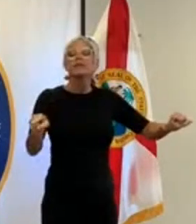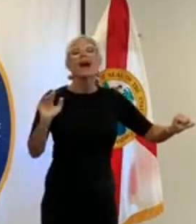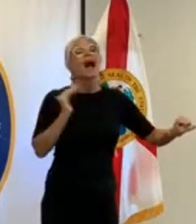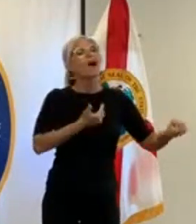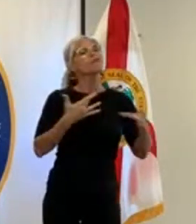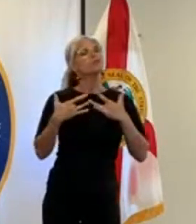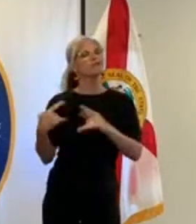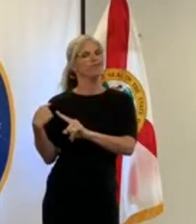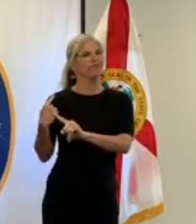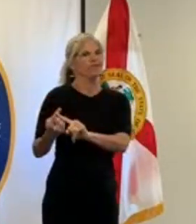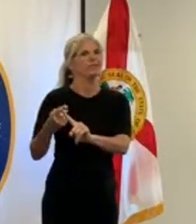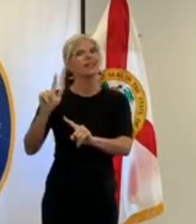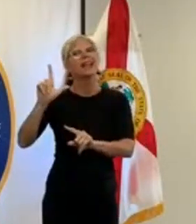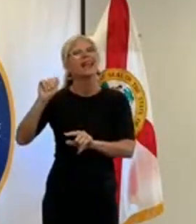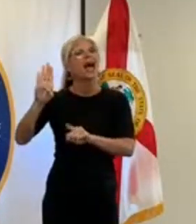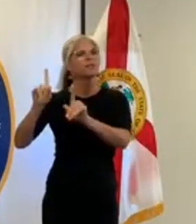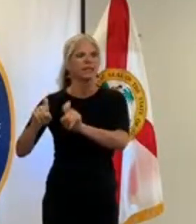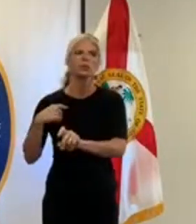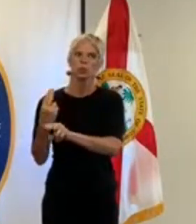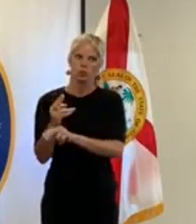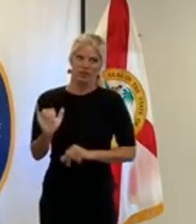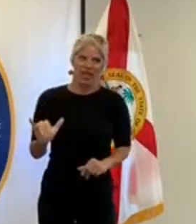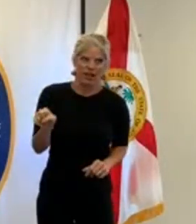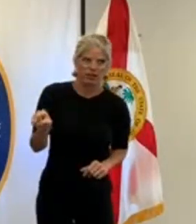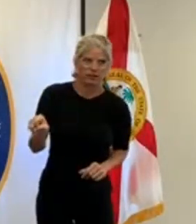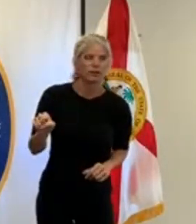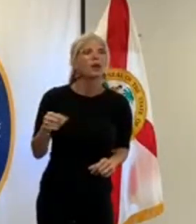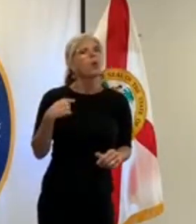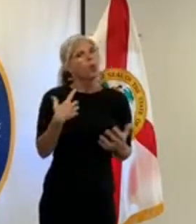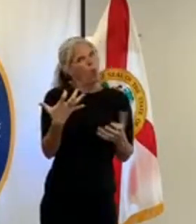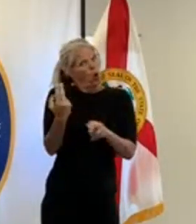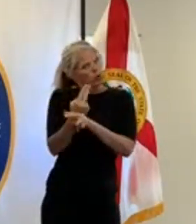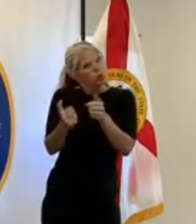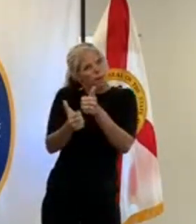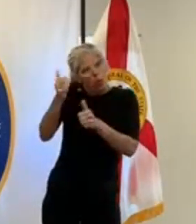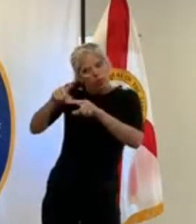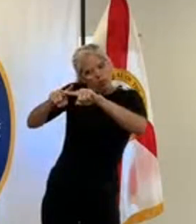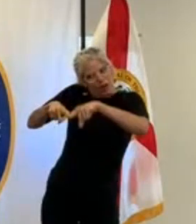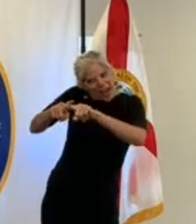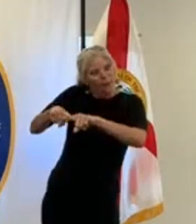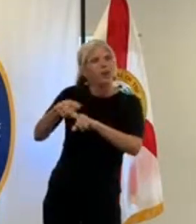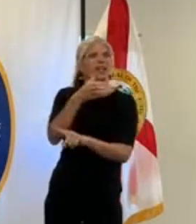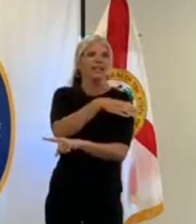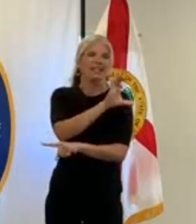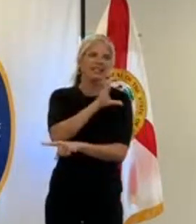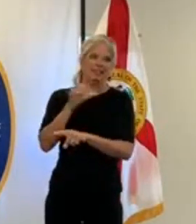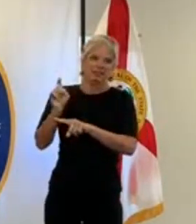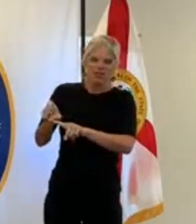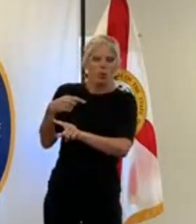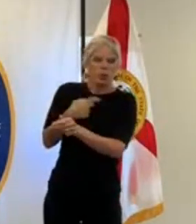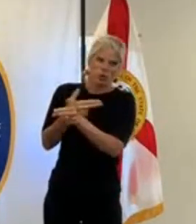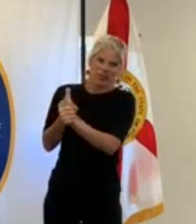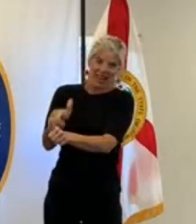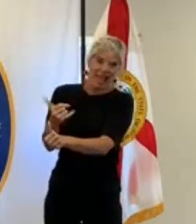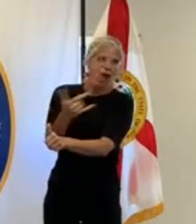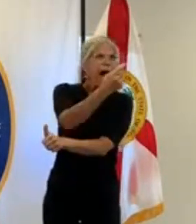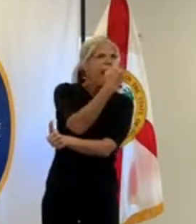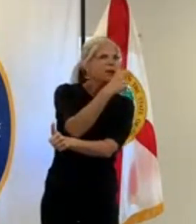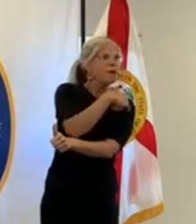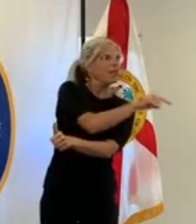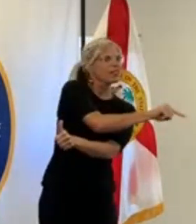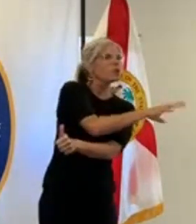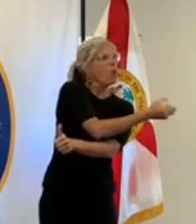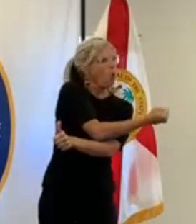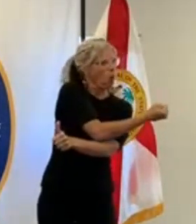move forward and continue to use the most reliable for our clinical decisions um and um again social distancing